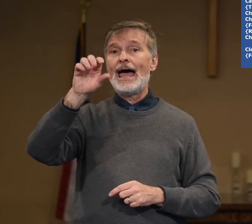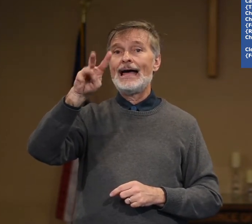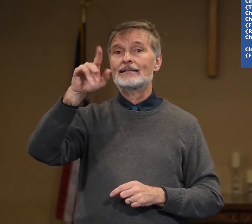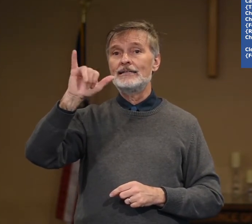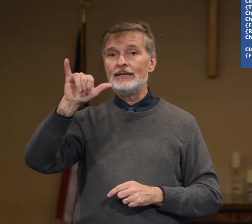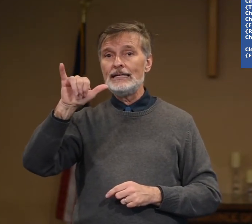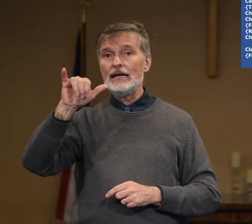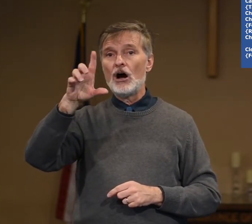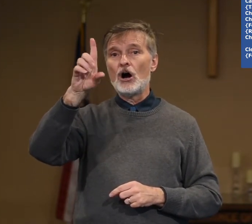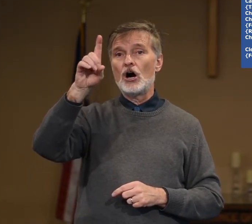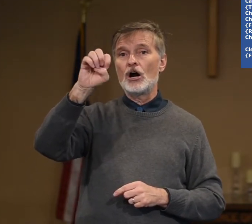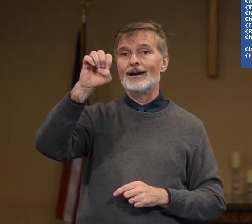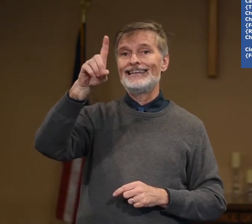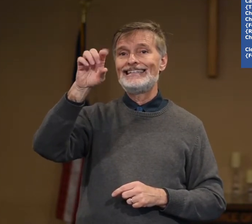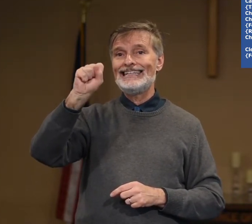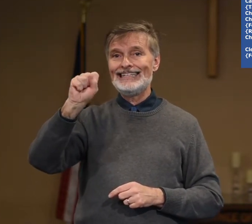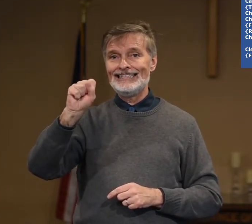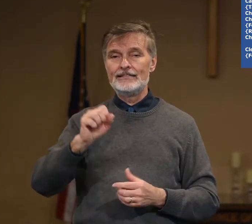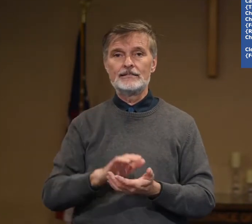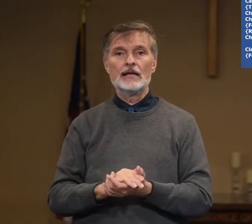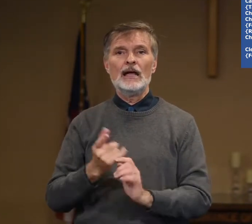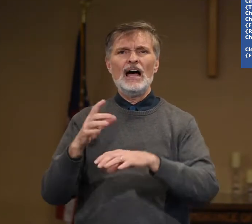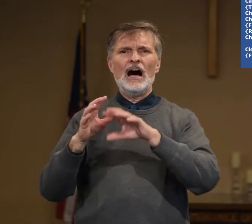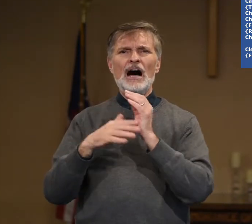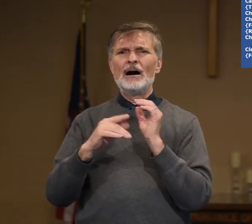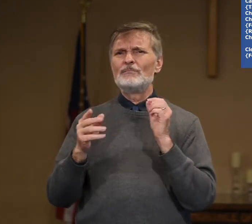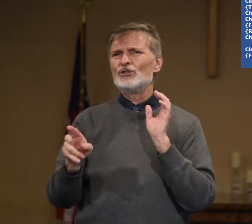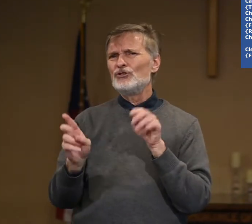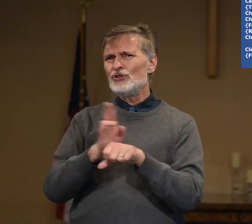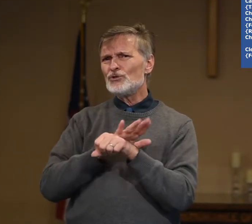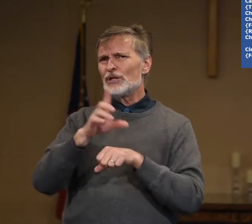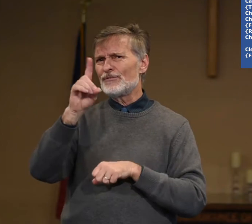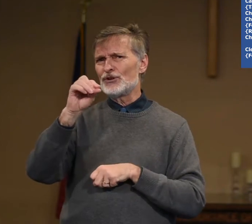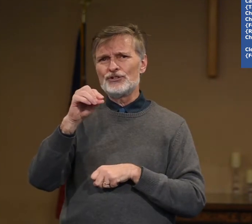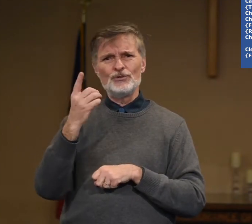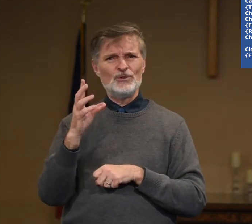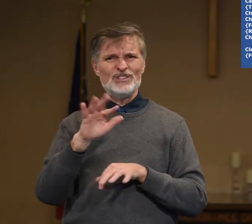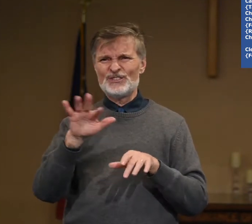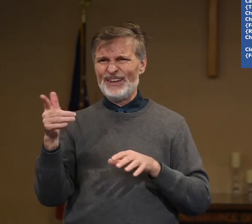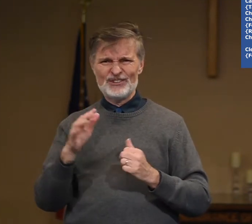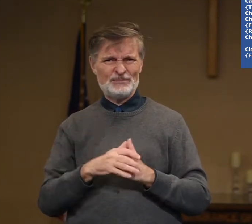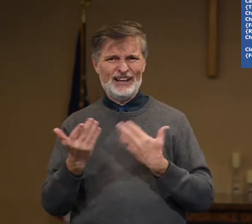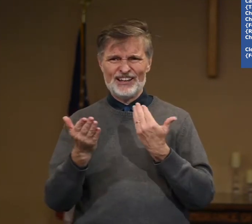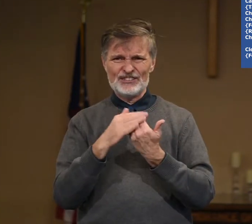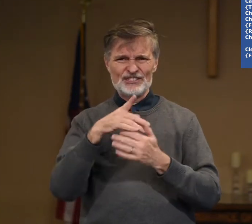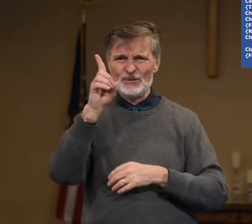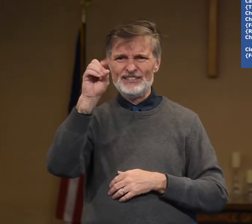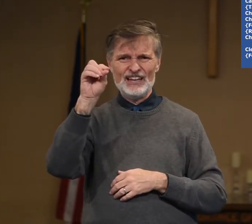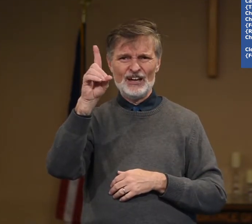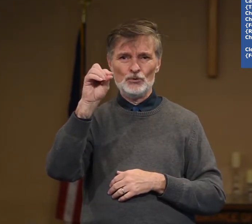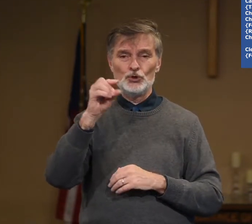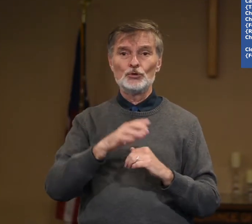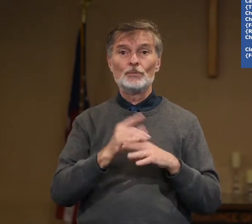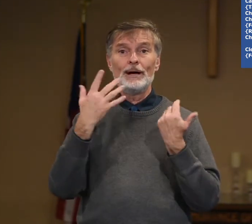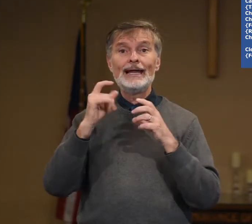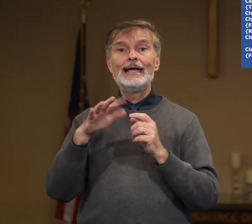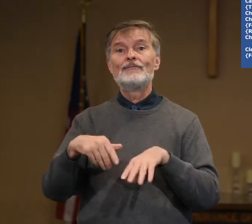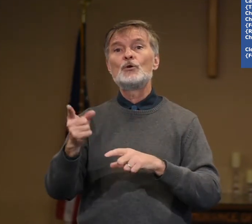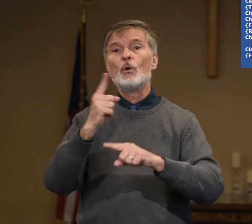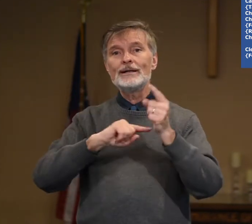activity, or deeds. Usually for do, you just fingerspell it because it's so easy to go do. But if you want